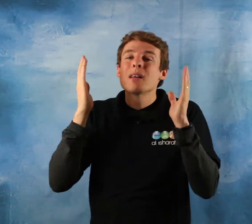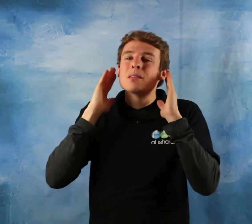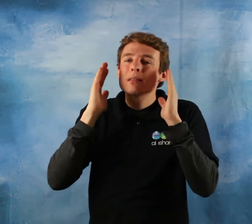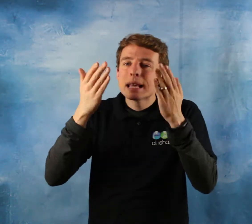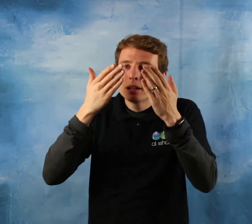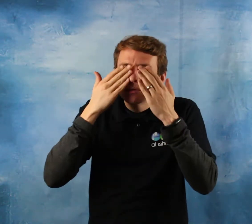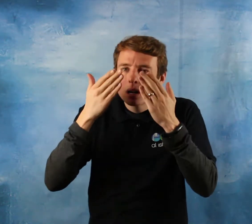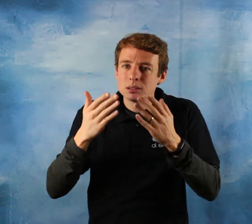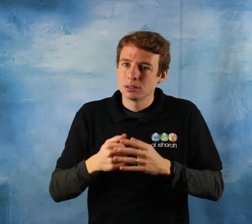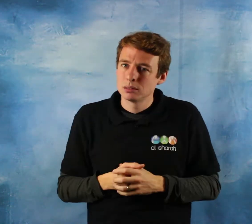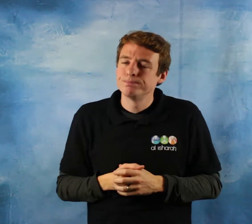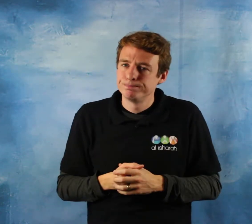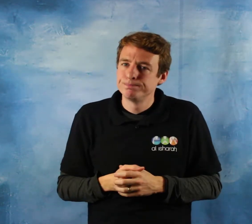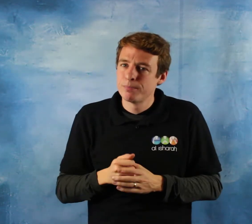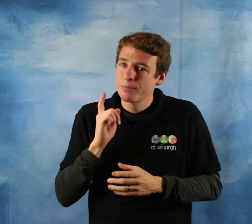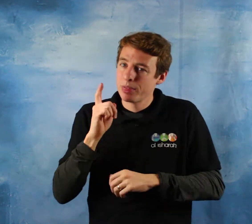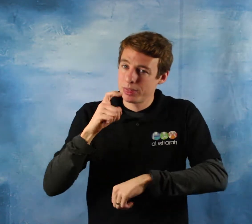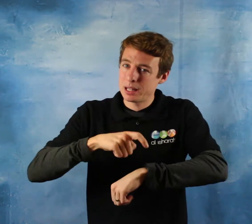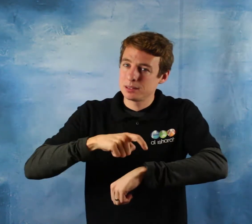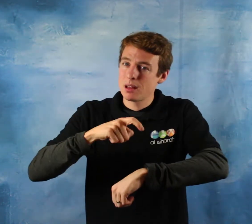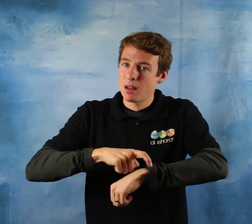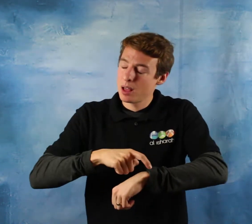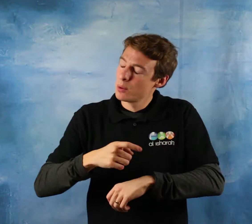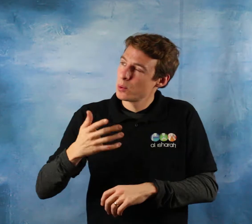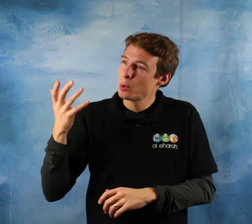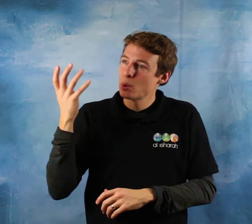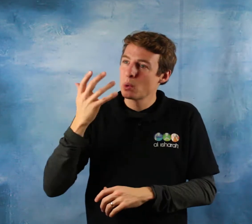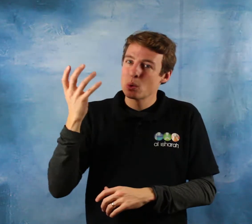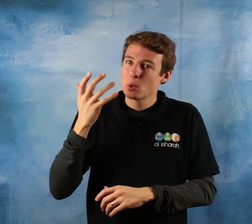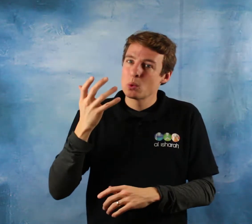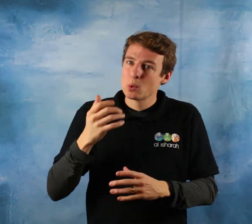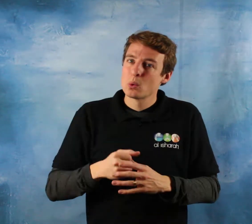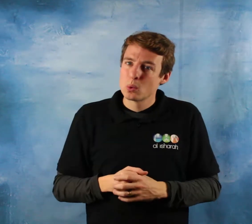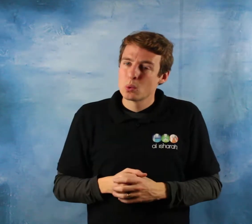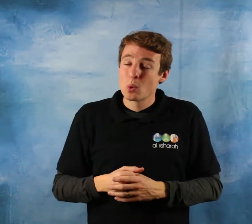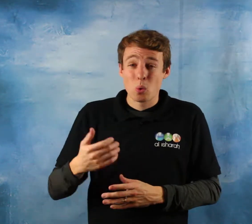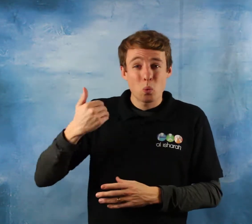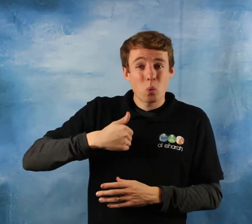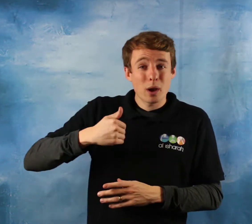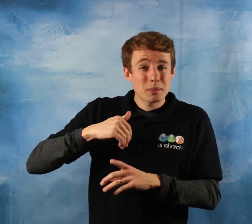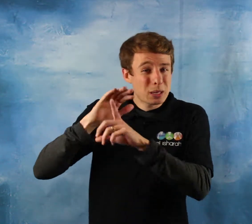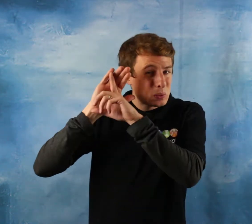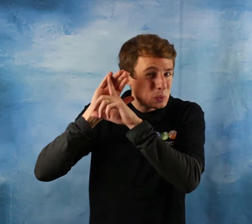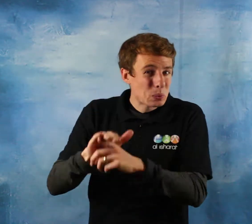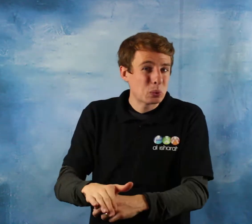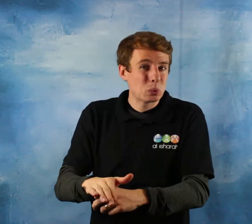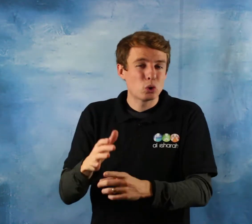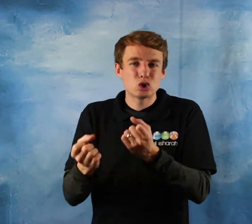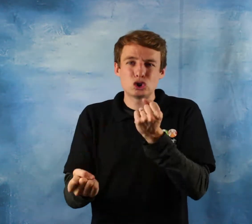women perpetrated disproportionately against women by either burying the daughter